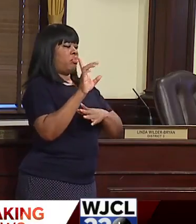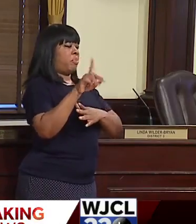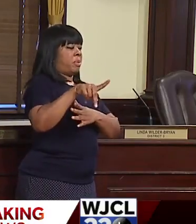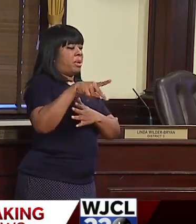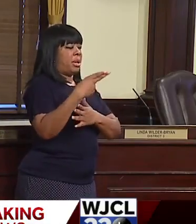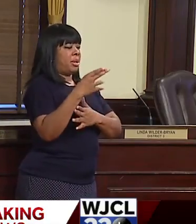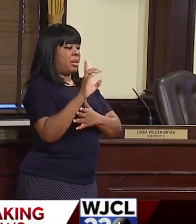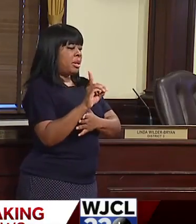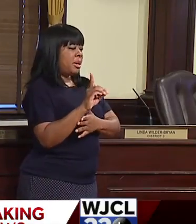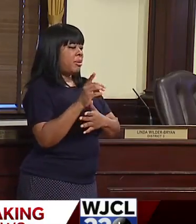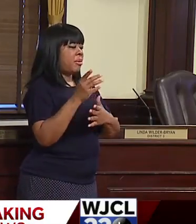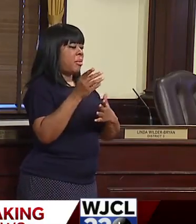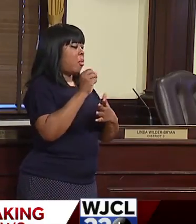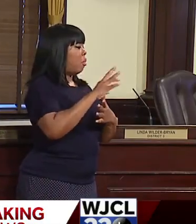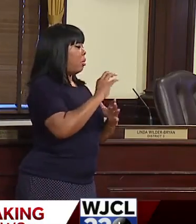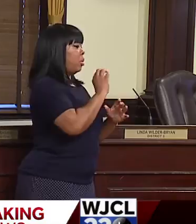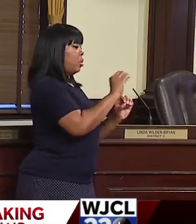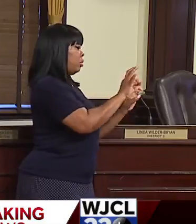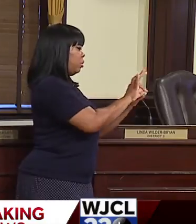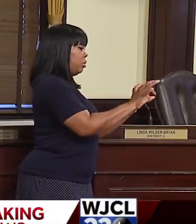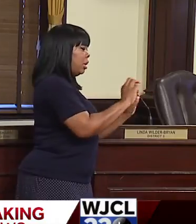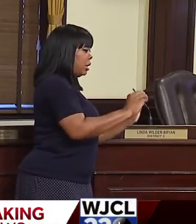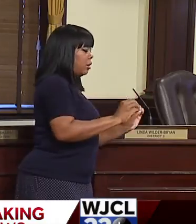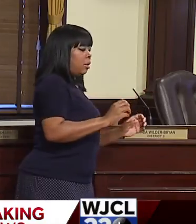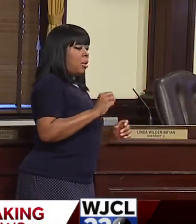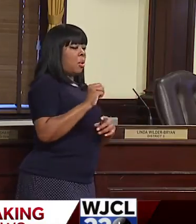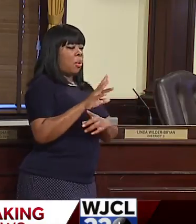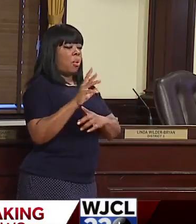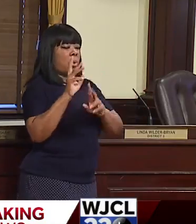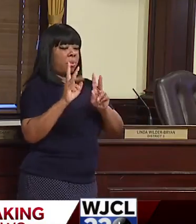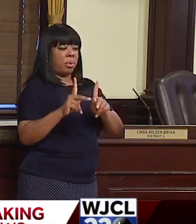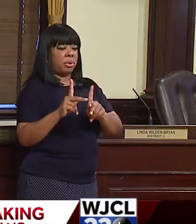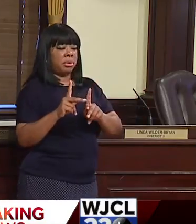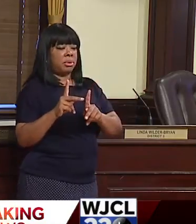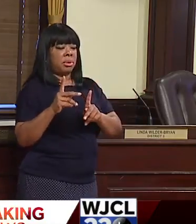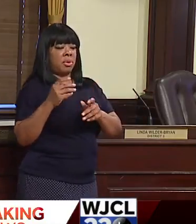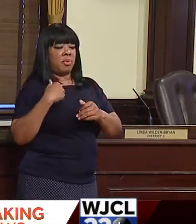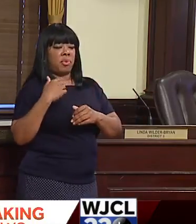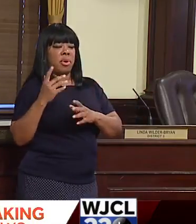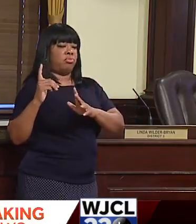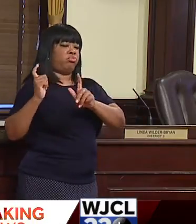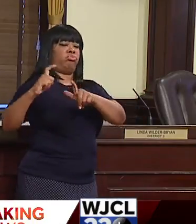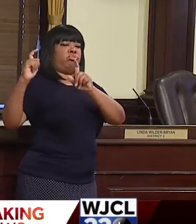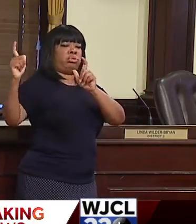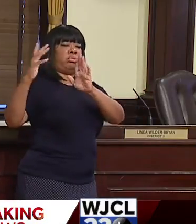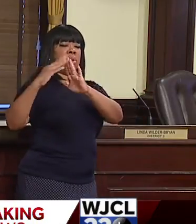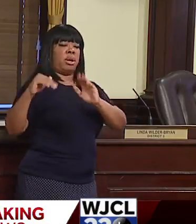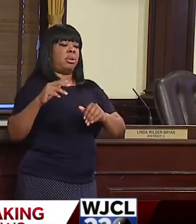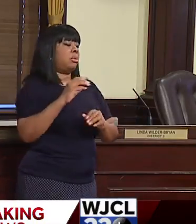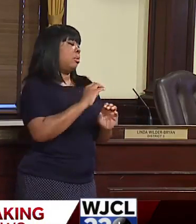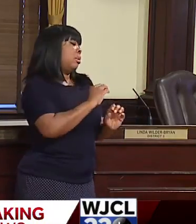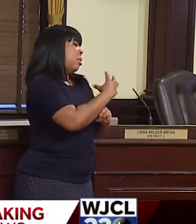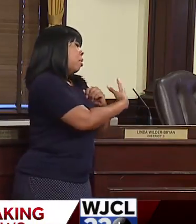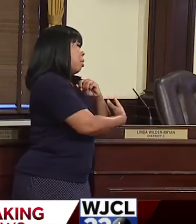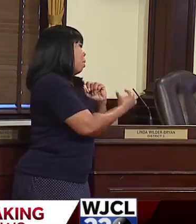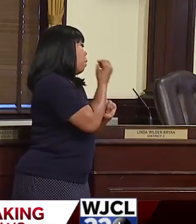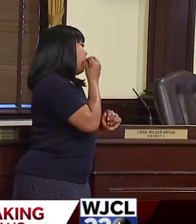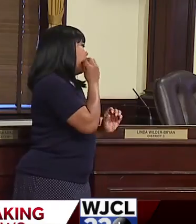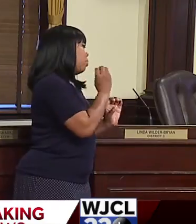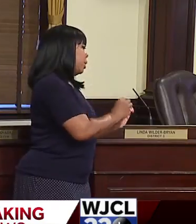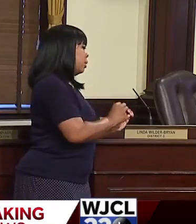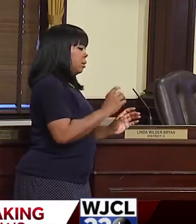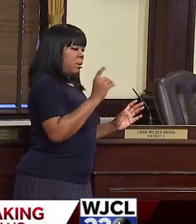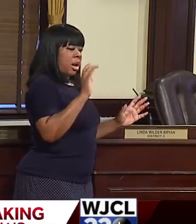me how you treated people, whether they came from the White House or they have no house. Uh, I mean, for me, it's about, um,